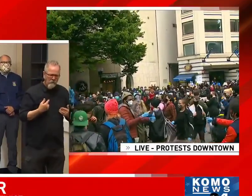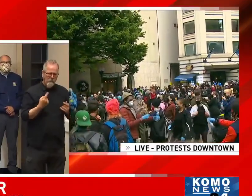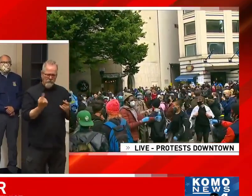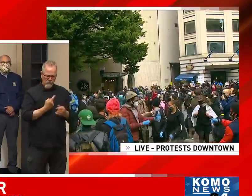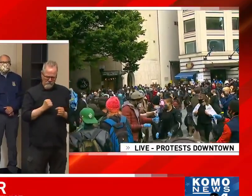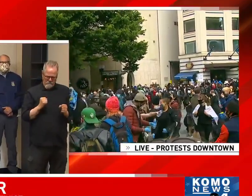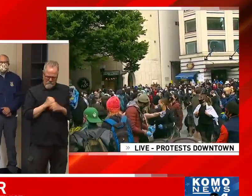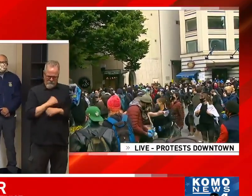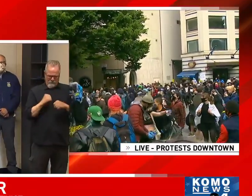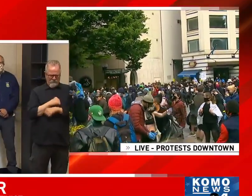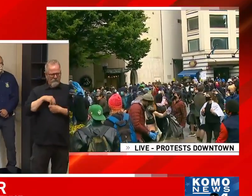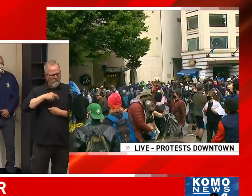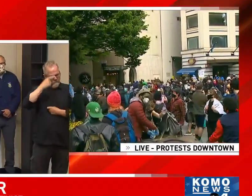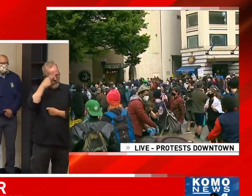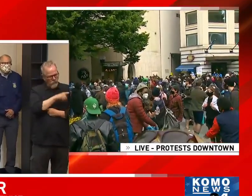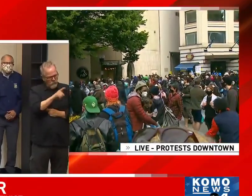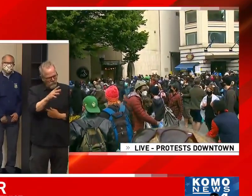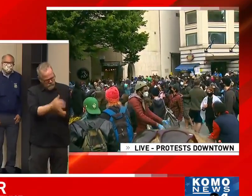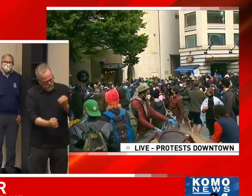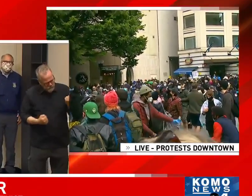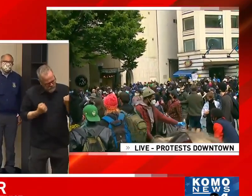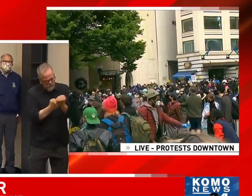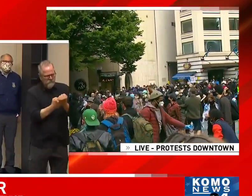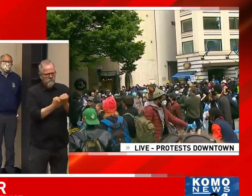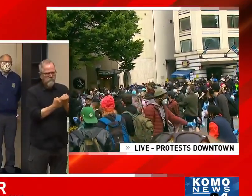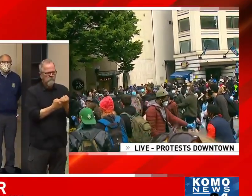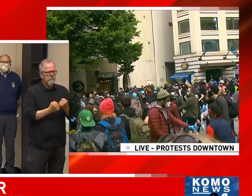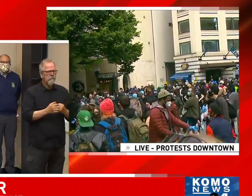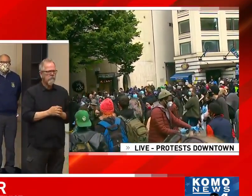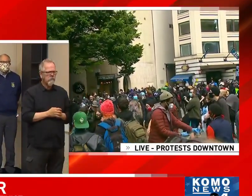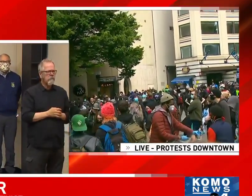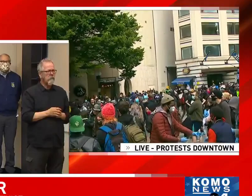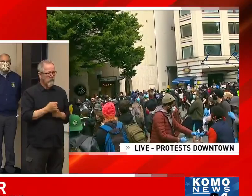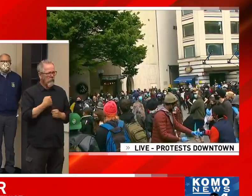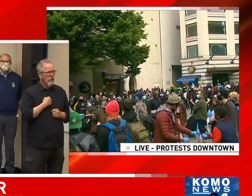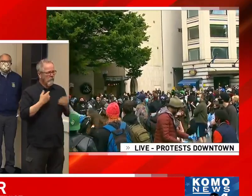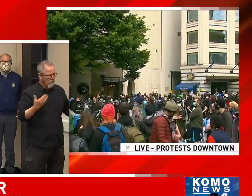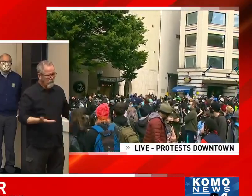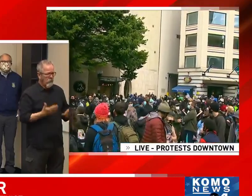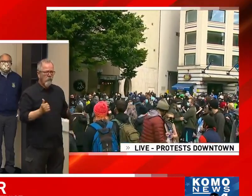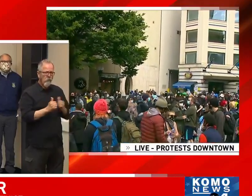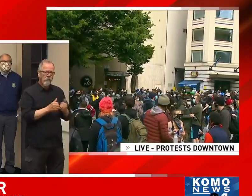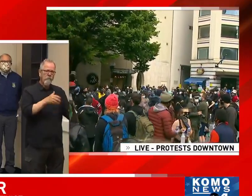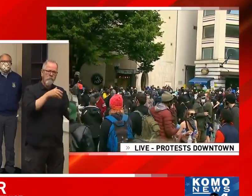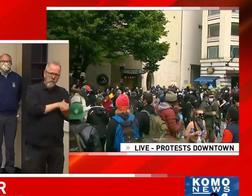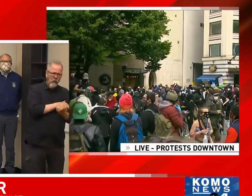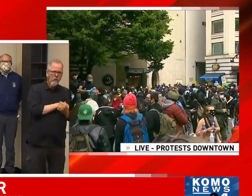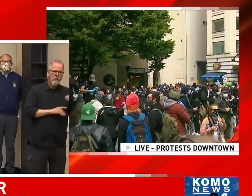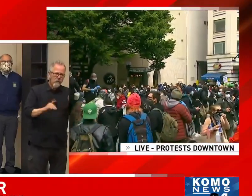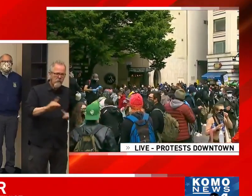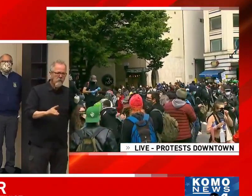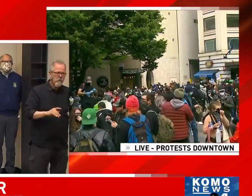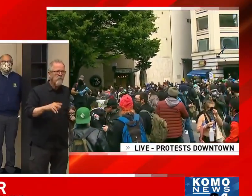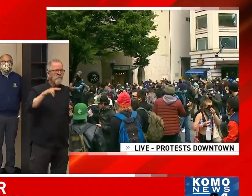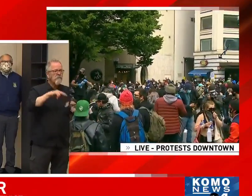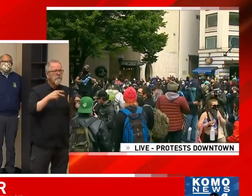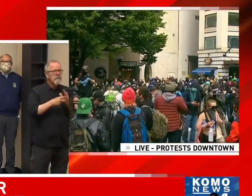in these powerful positions. I am here, and when I am here, you are here as well.